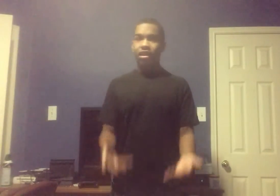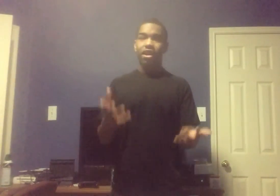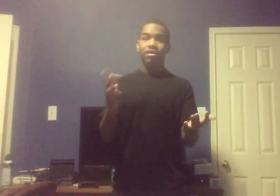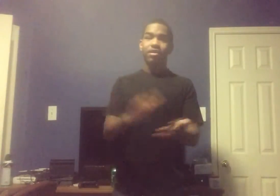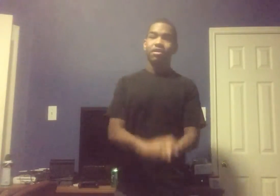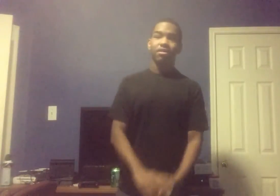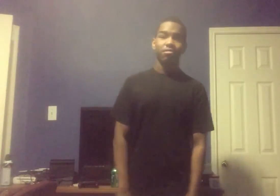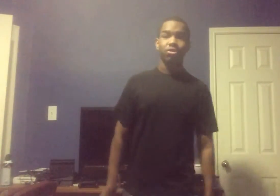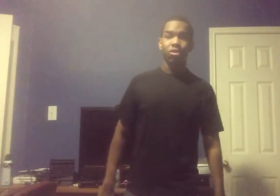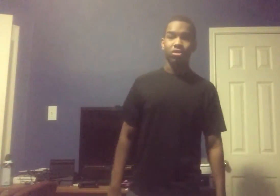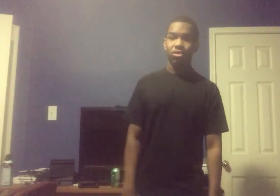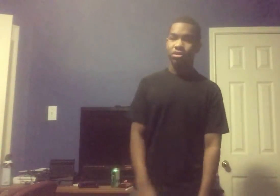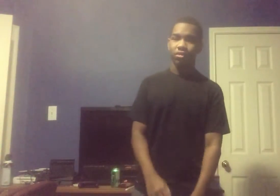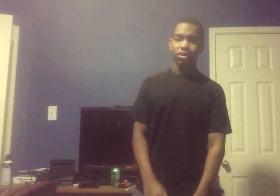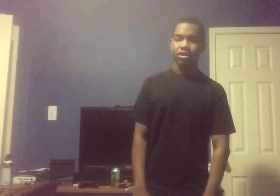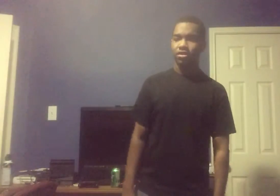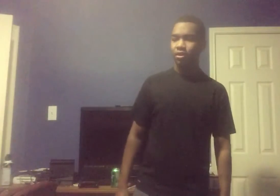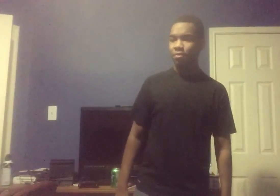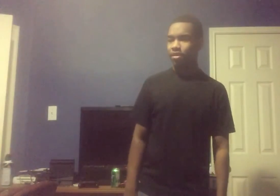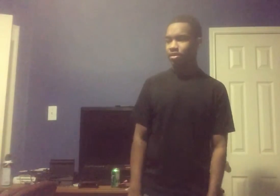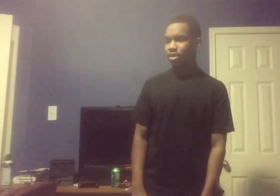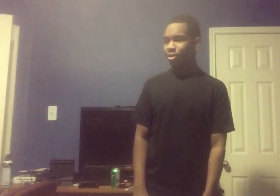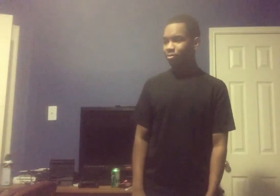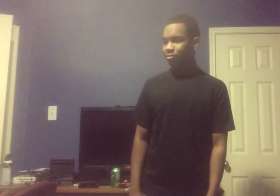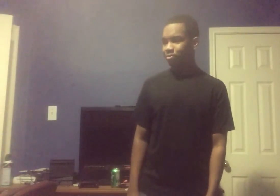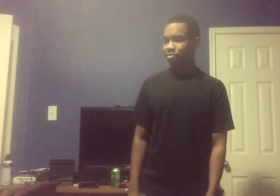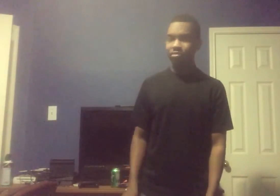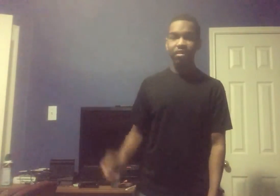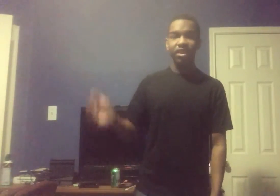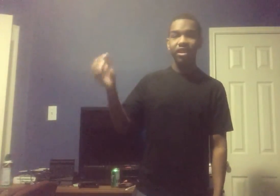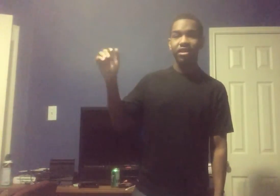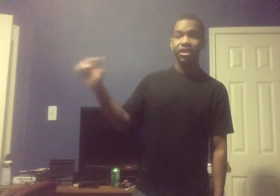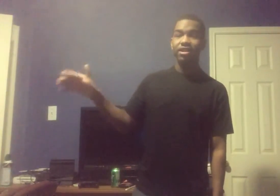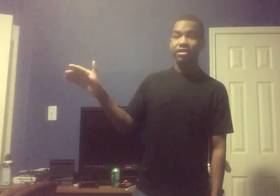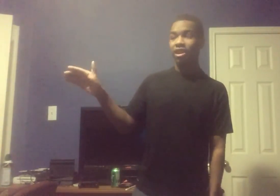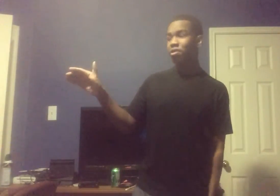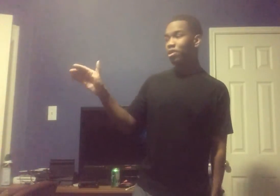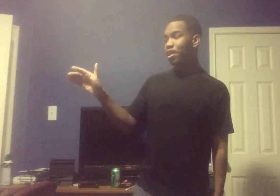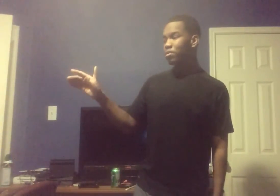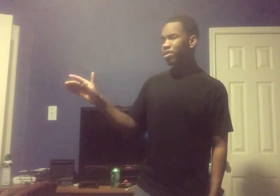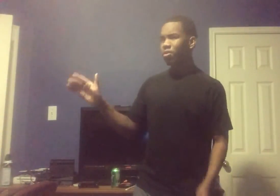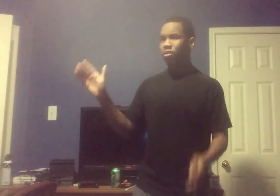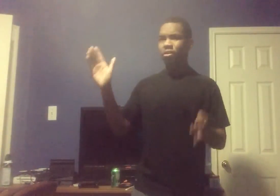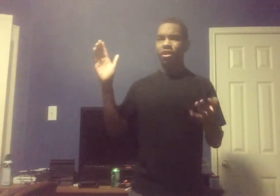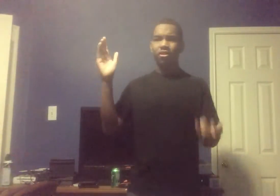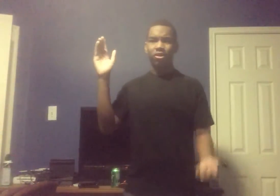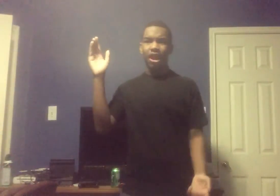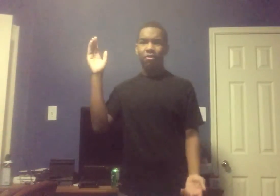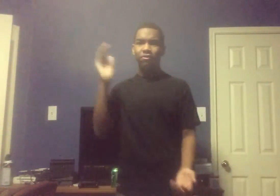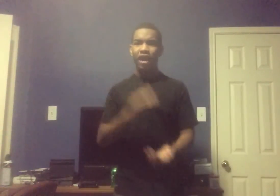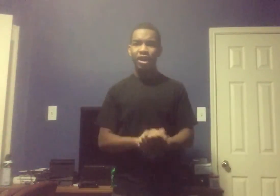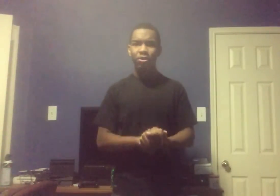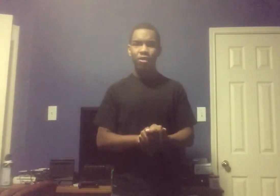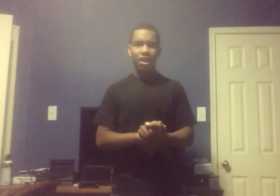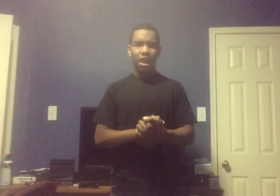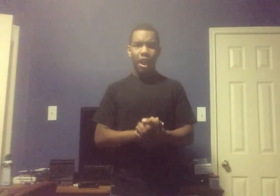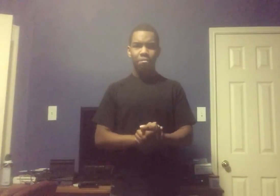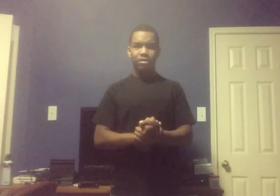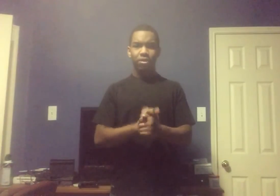That's Zoda Soldiers For you That's stupid So Next time In the episode We're gonna Do our Final Episode